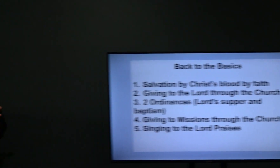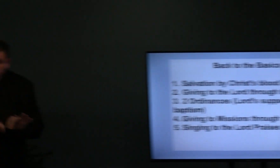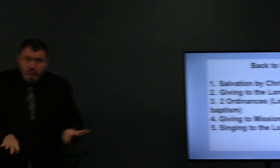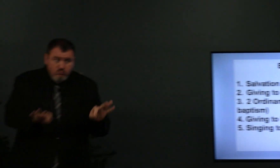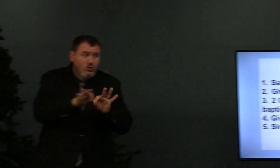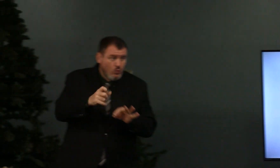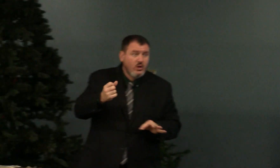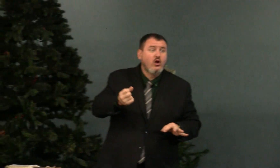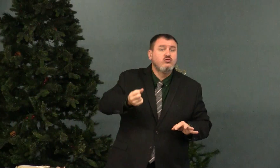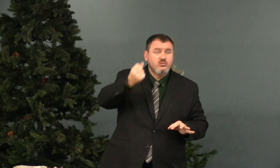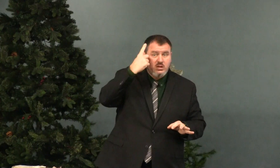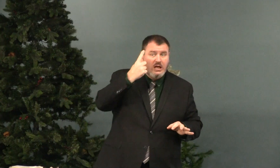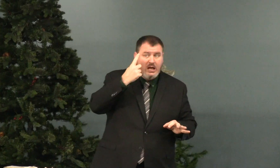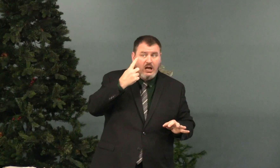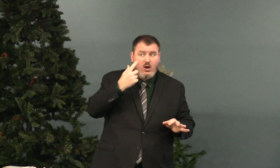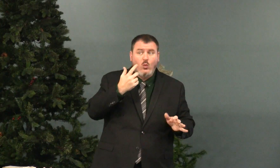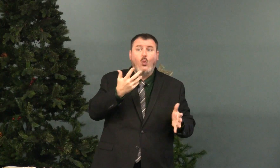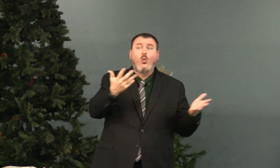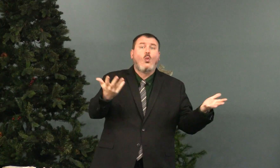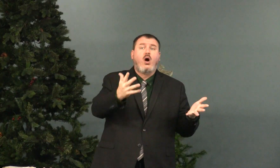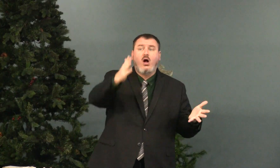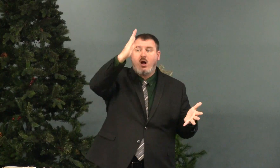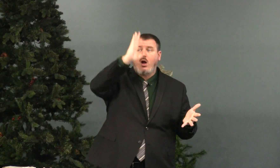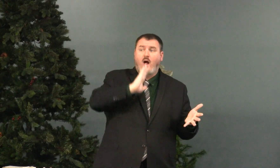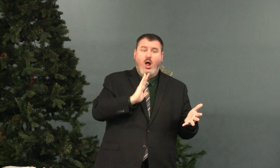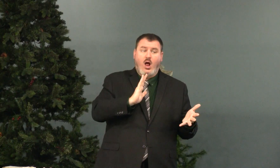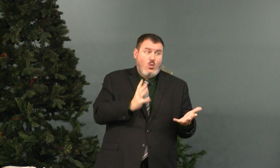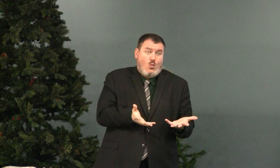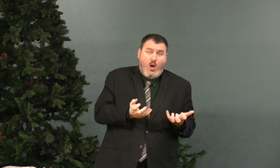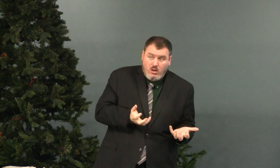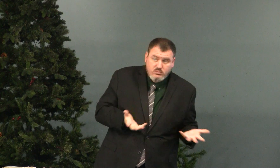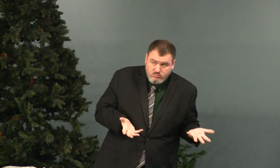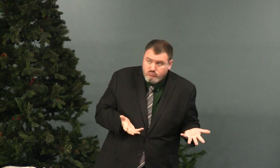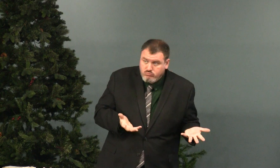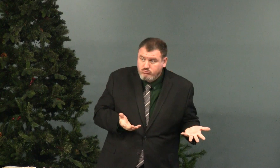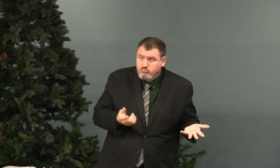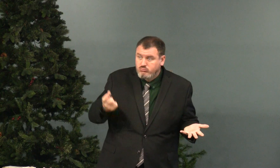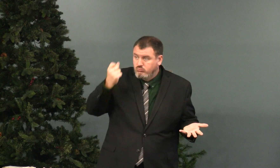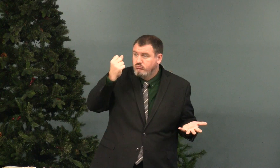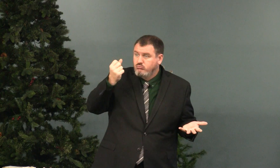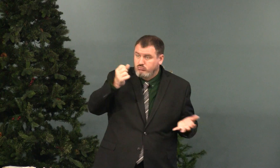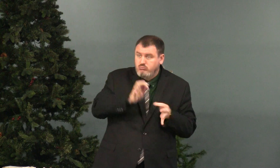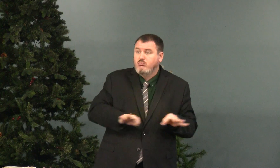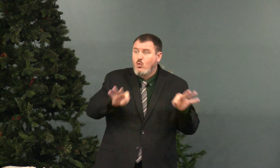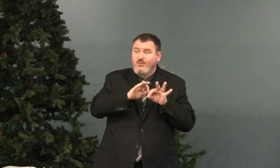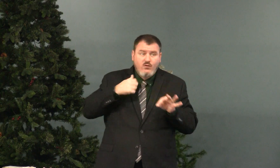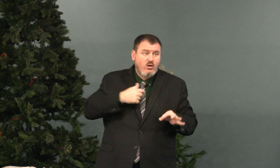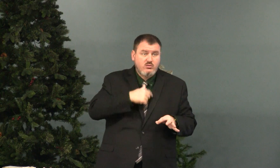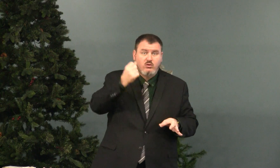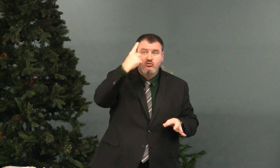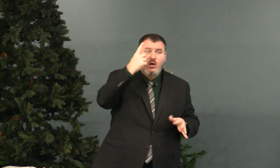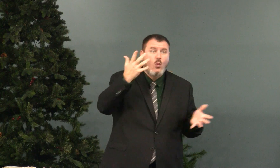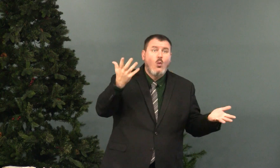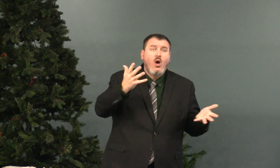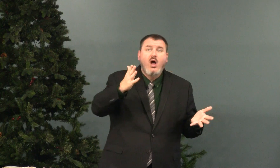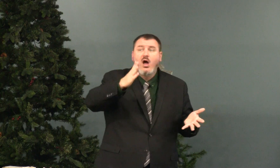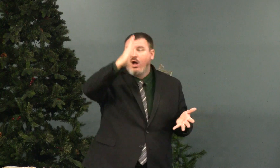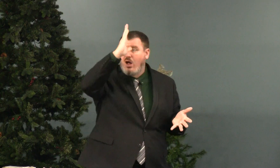law, to understand what God wants from us. It's important to